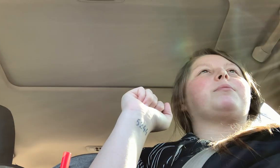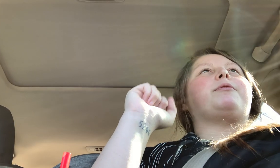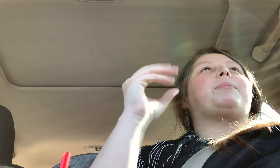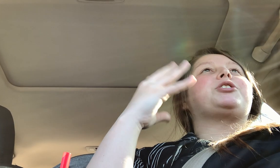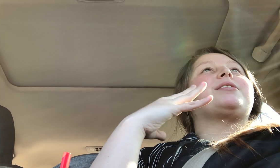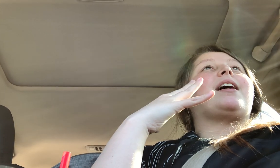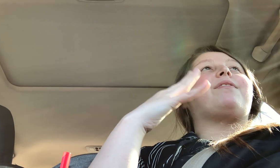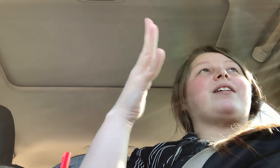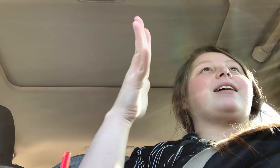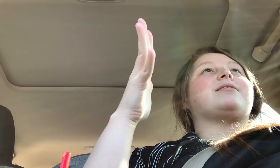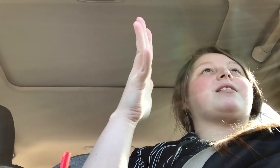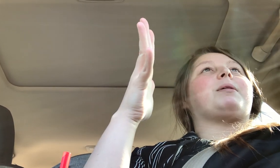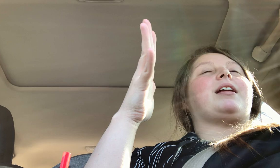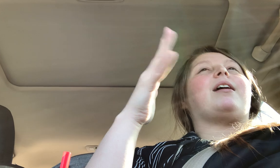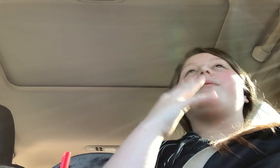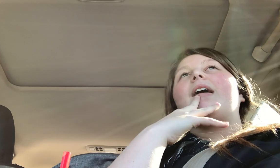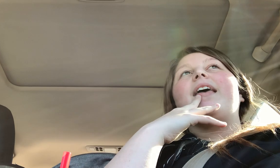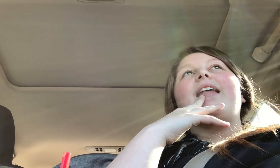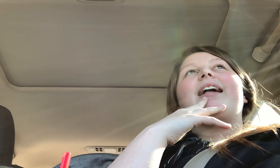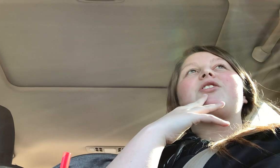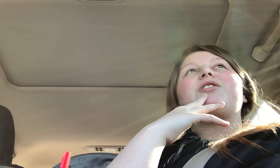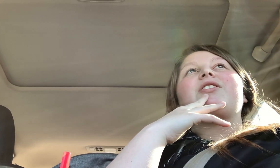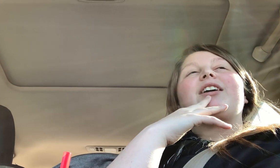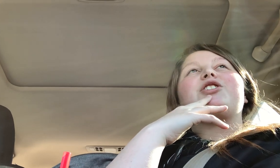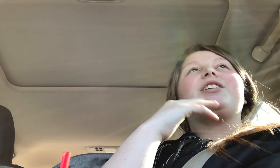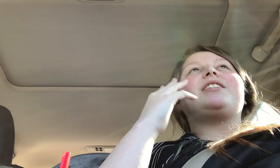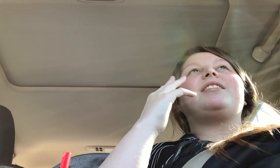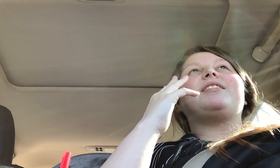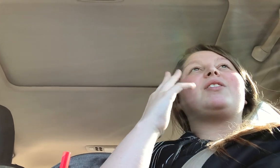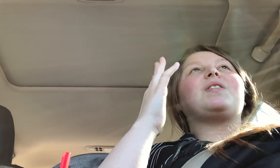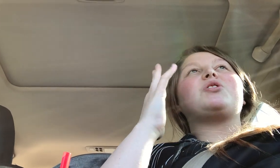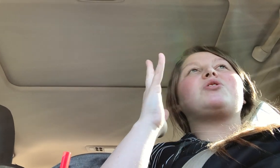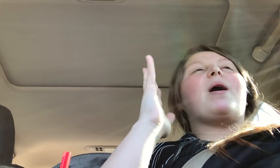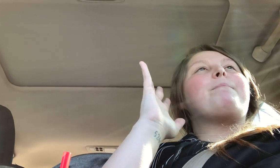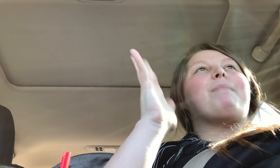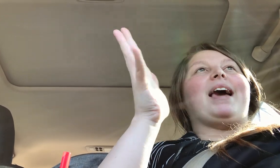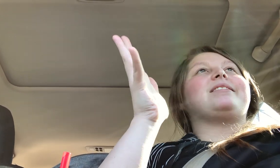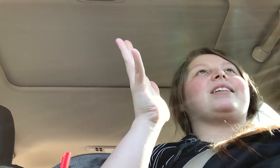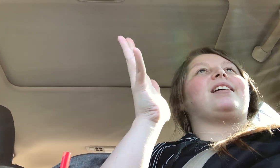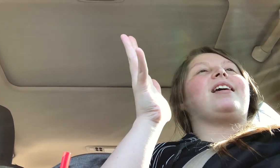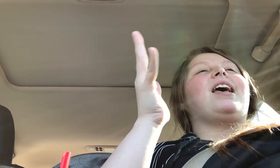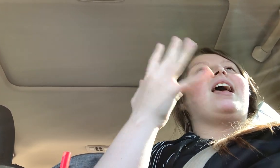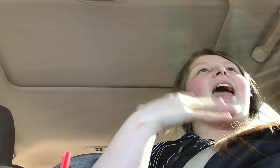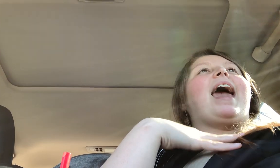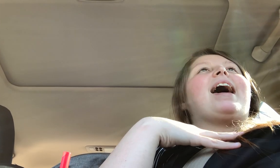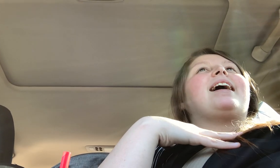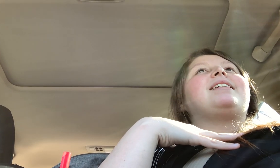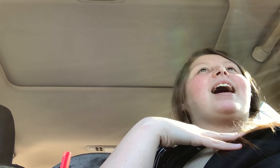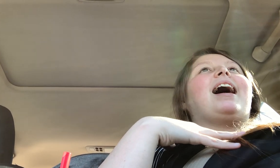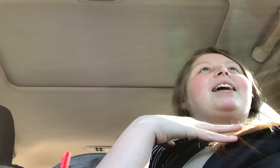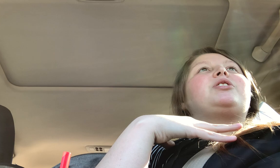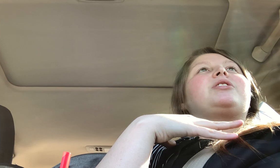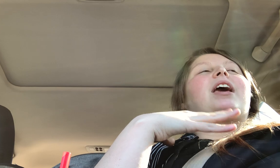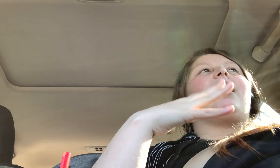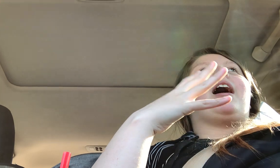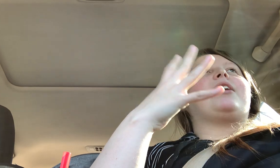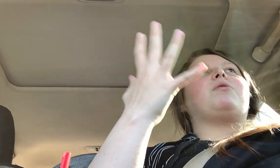removal, but she's got a flat stomach now. And that's like, she looks amazing. And I can't, I don't